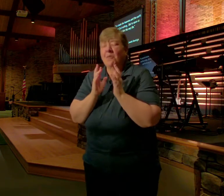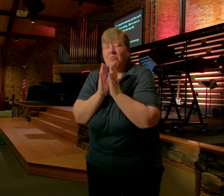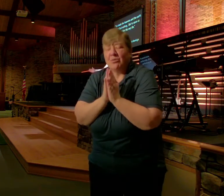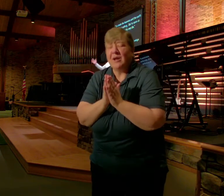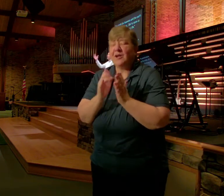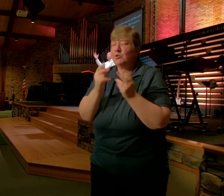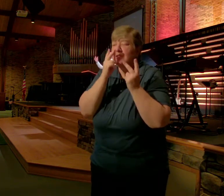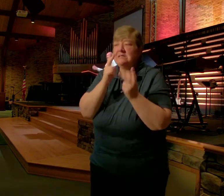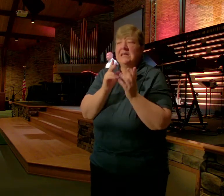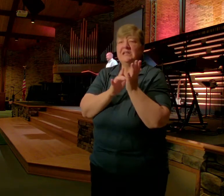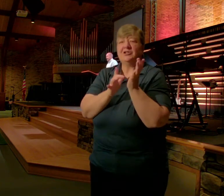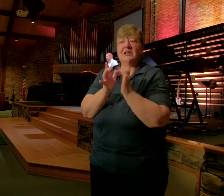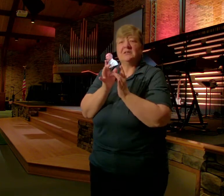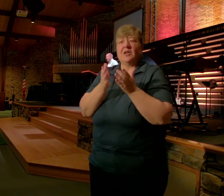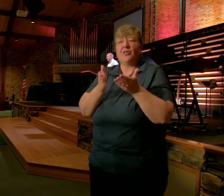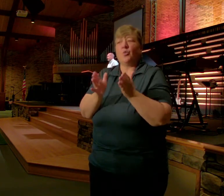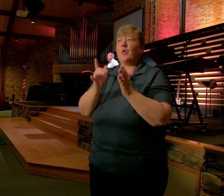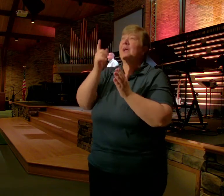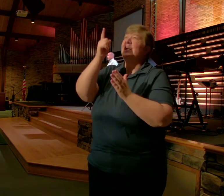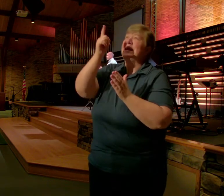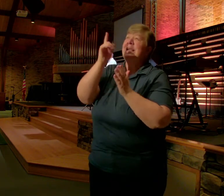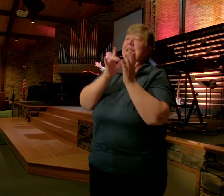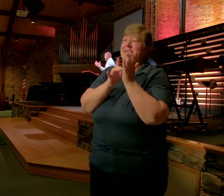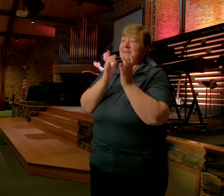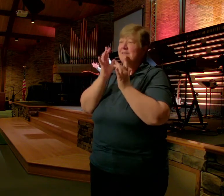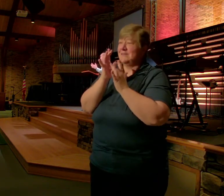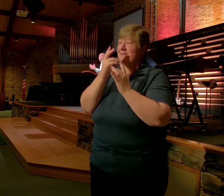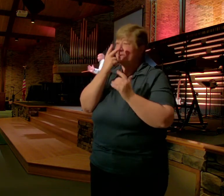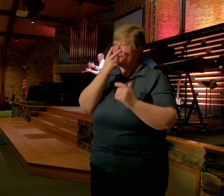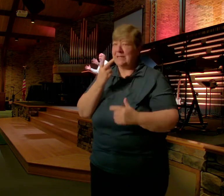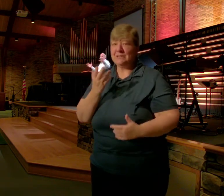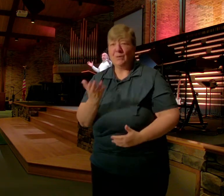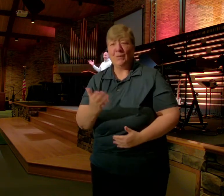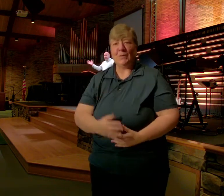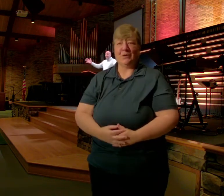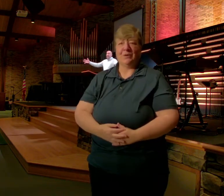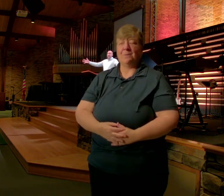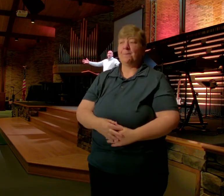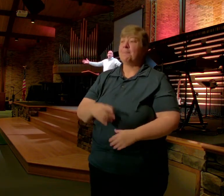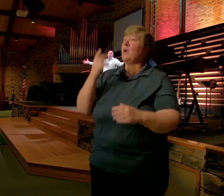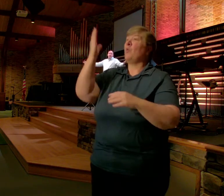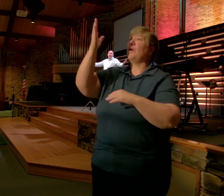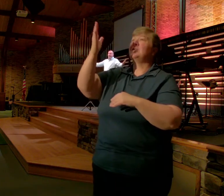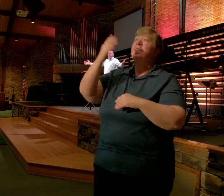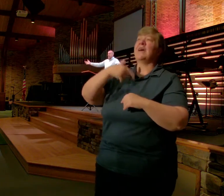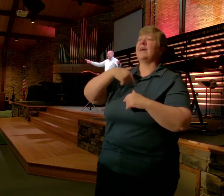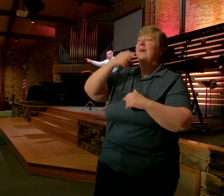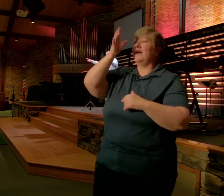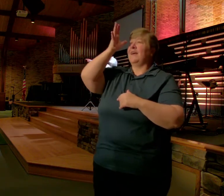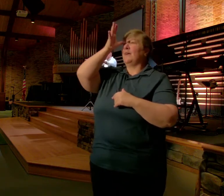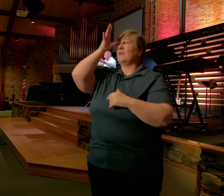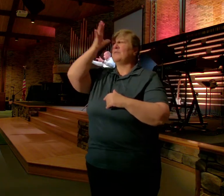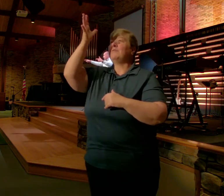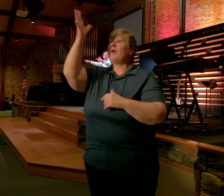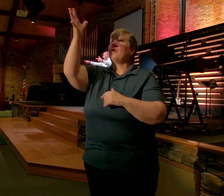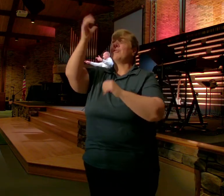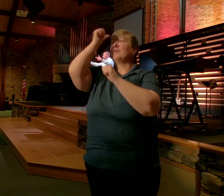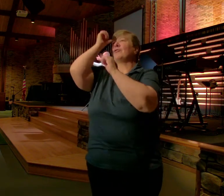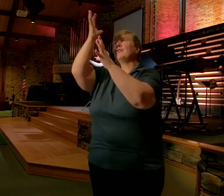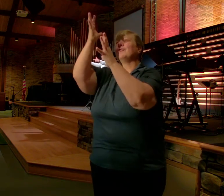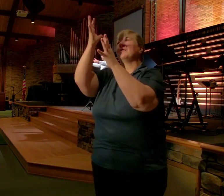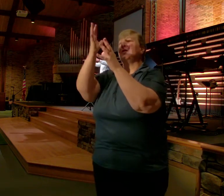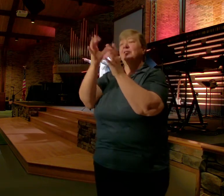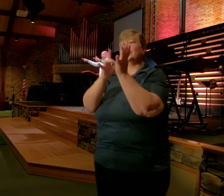You are The riches Of his Inheritance It's like One day Jesus is Going to Say Father Thank you So much For my Inheritance And he's Going to Be looking